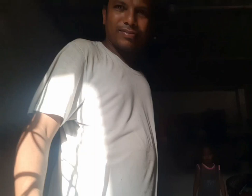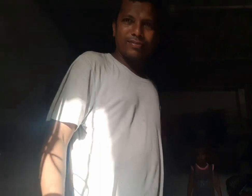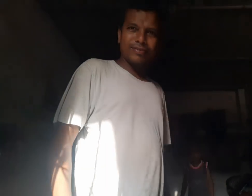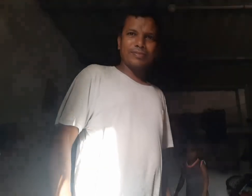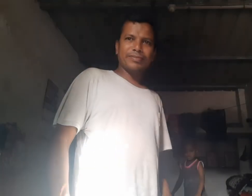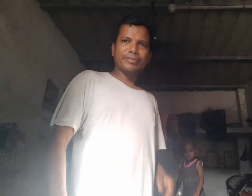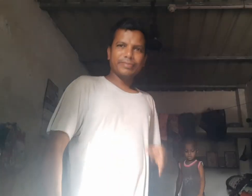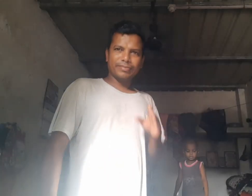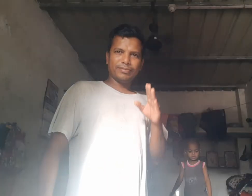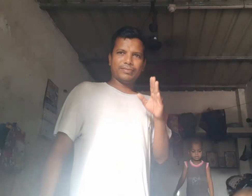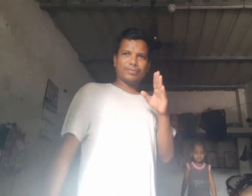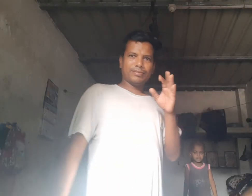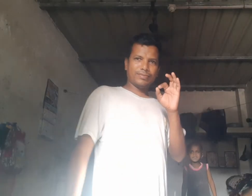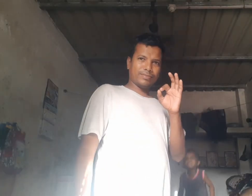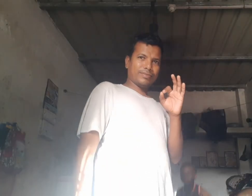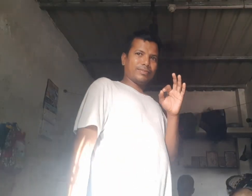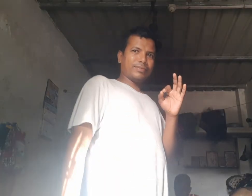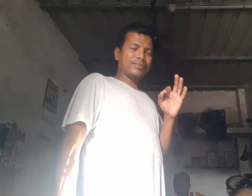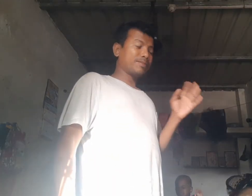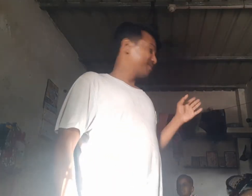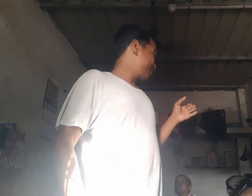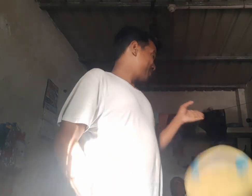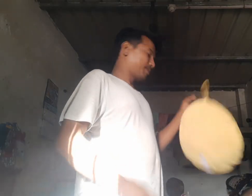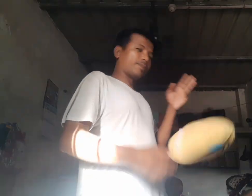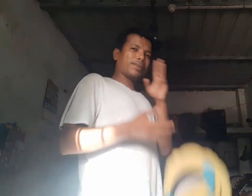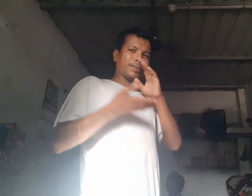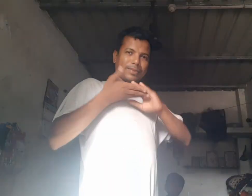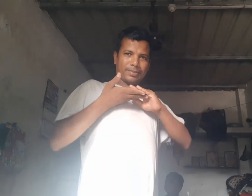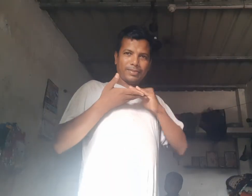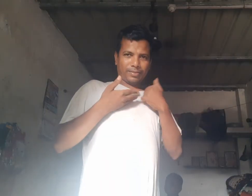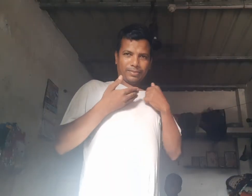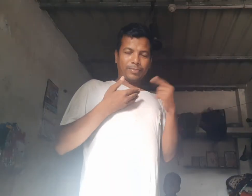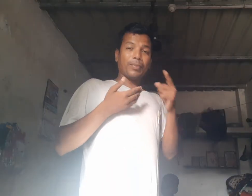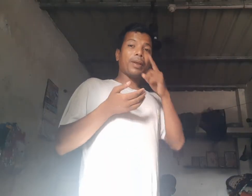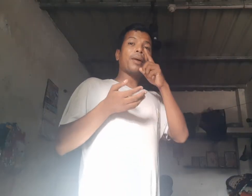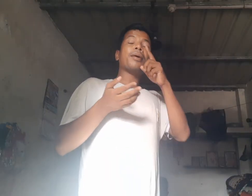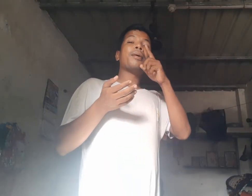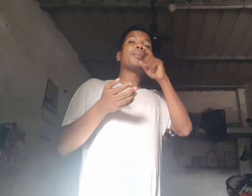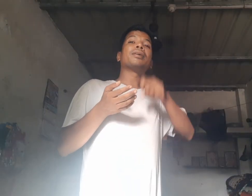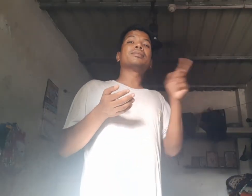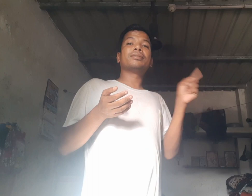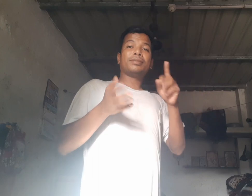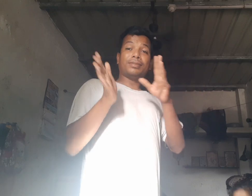Mum, the woman Mum! She was thinking... I don't with her.